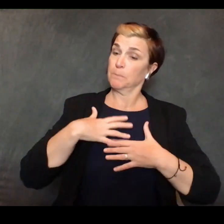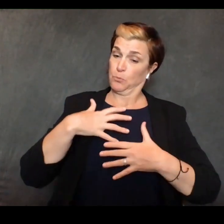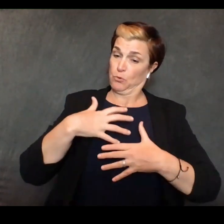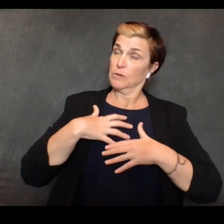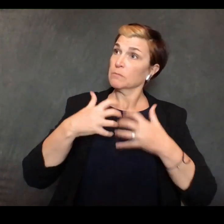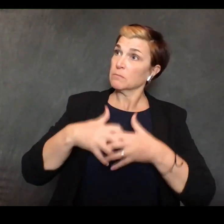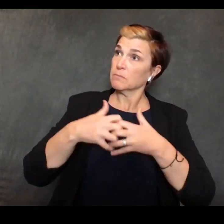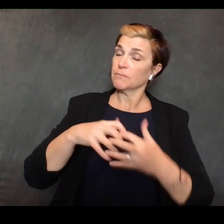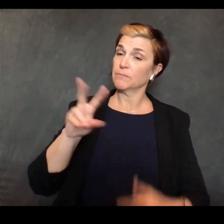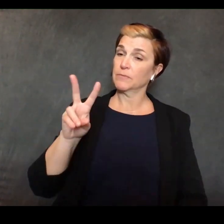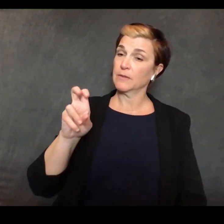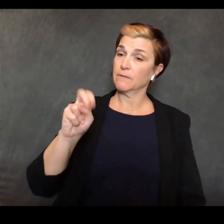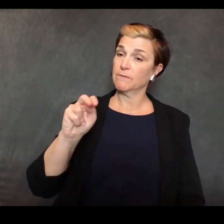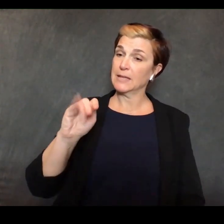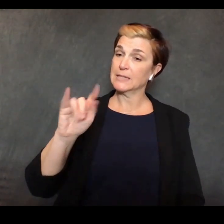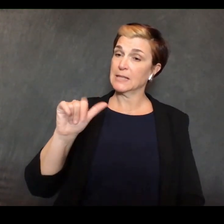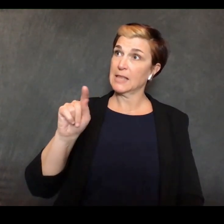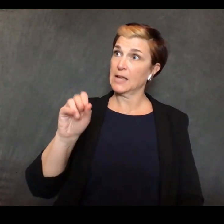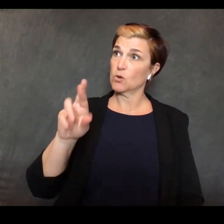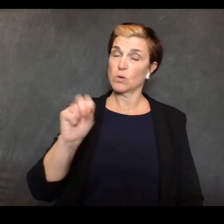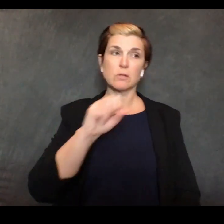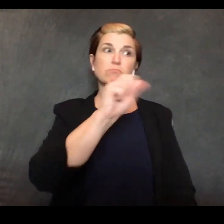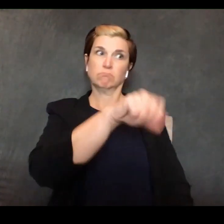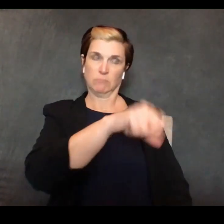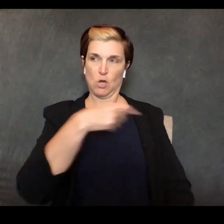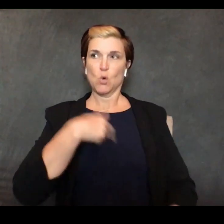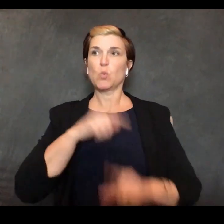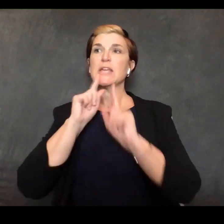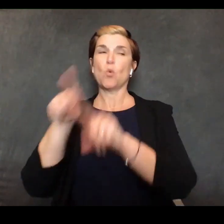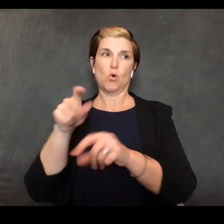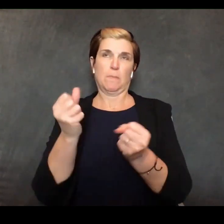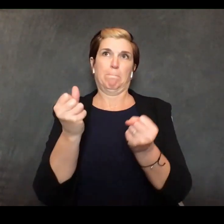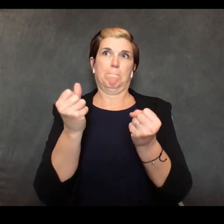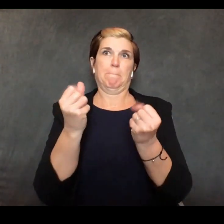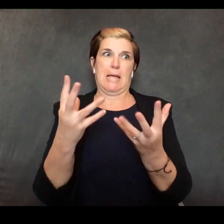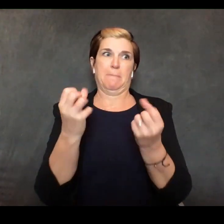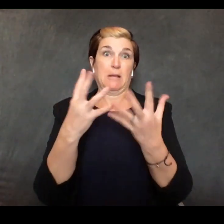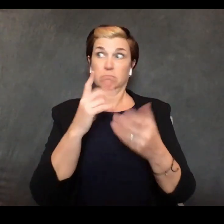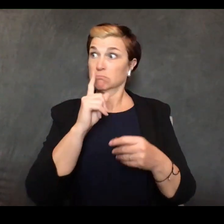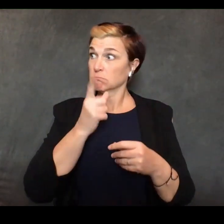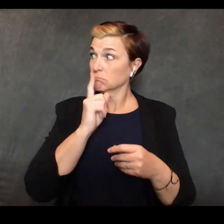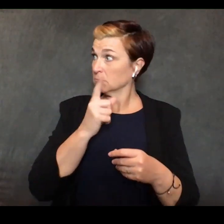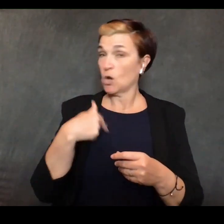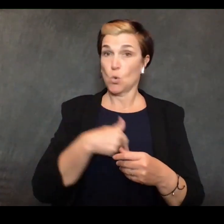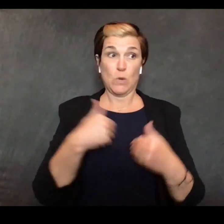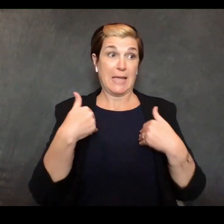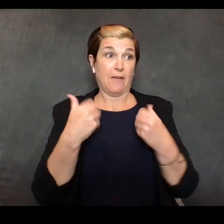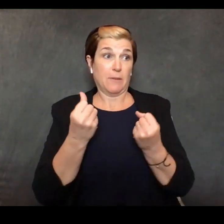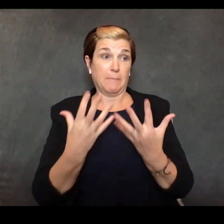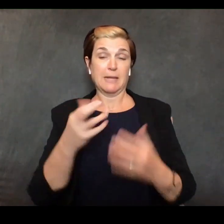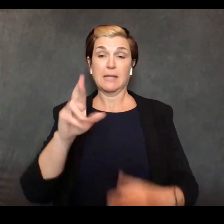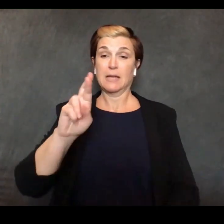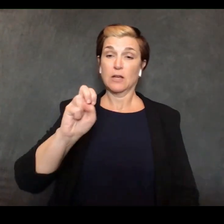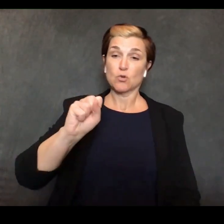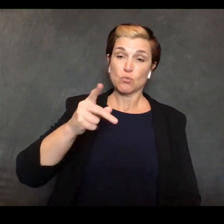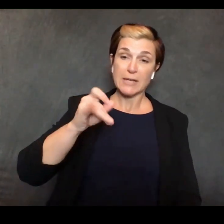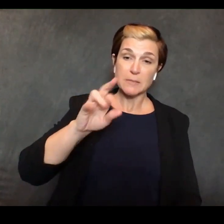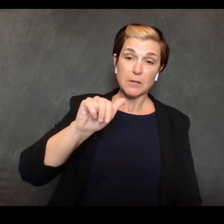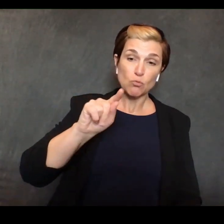of ventilators we have by any normal standards we have a lot of respirators ventilators we have tremendous amounts of equipment but